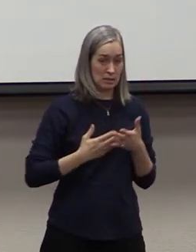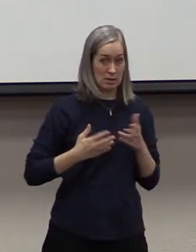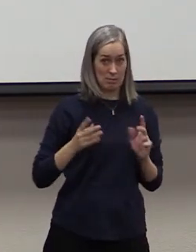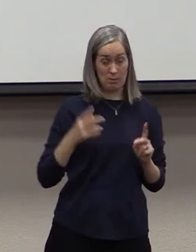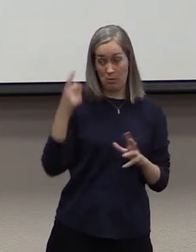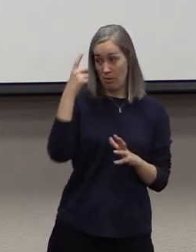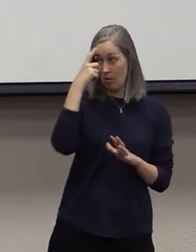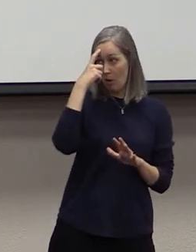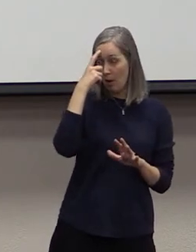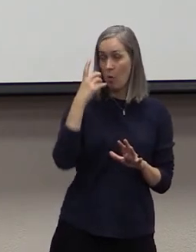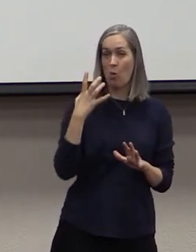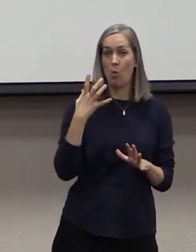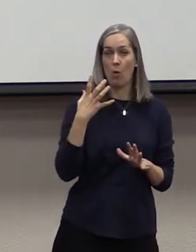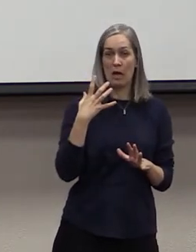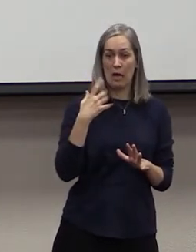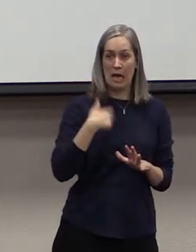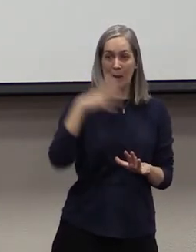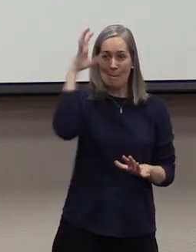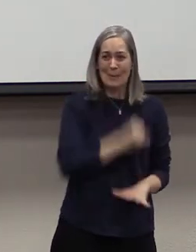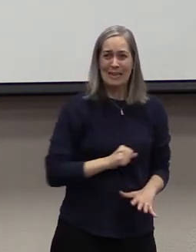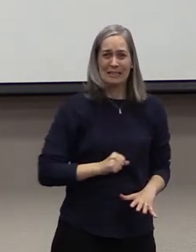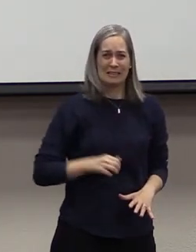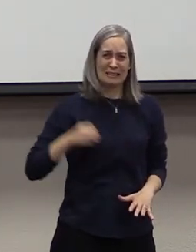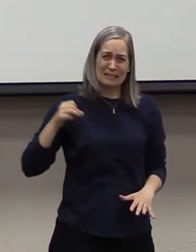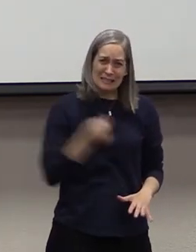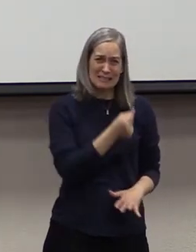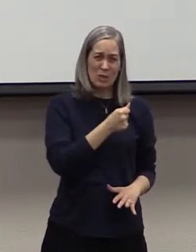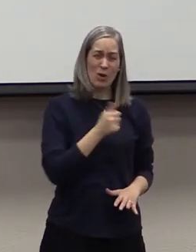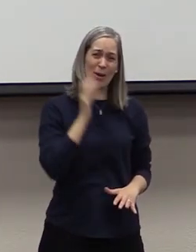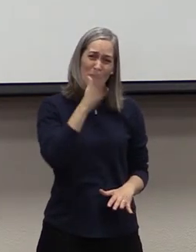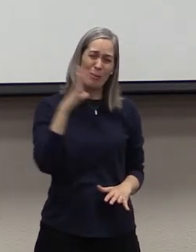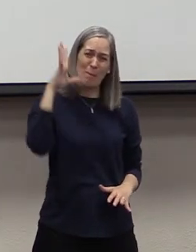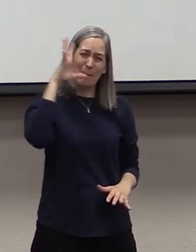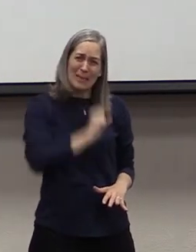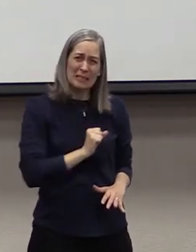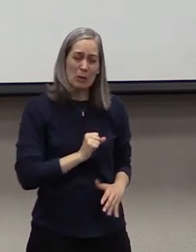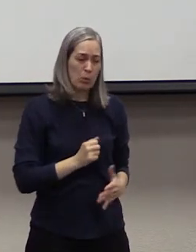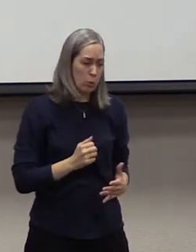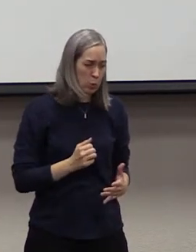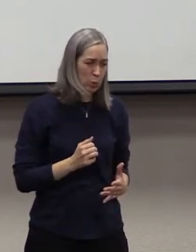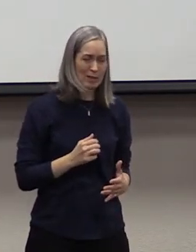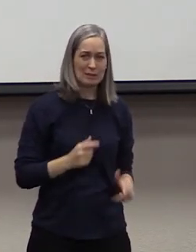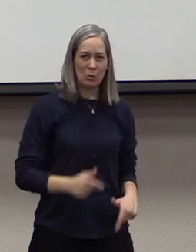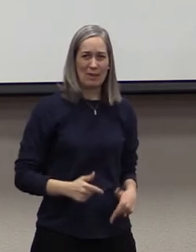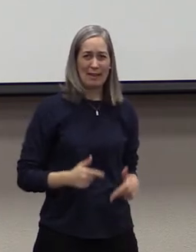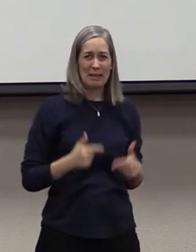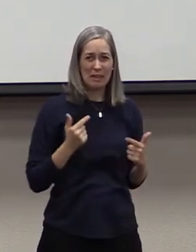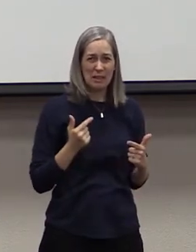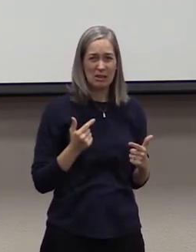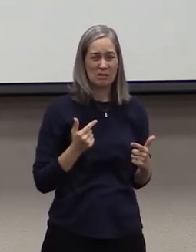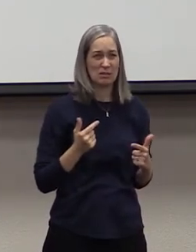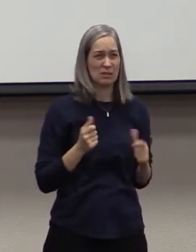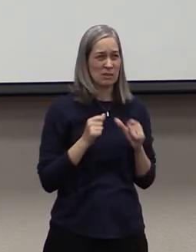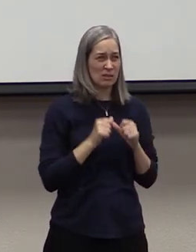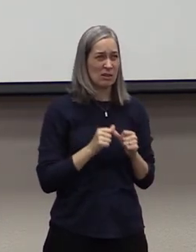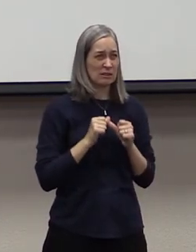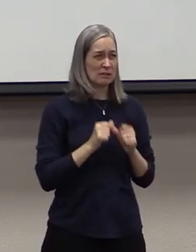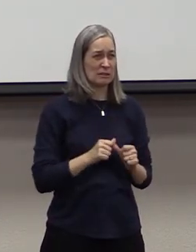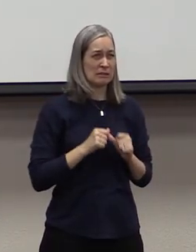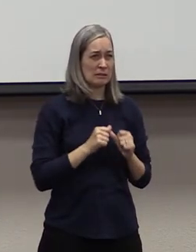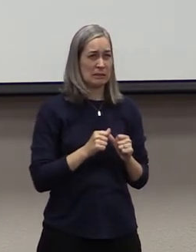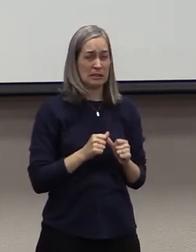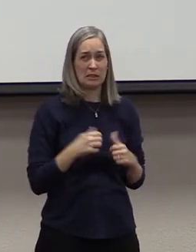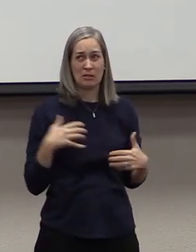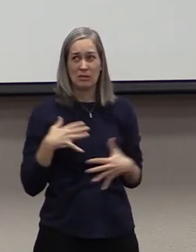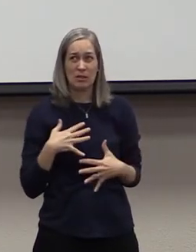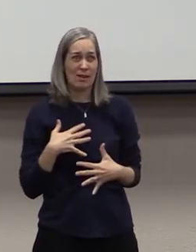thought that they had missed it, or that they were going to miss it. And so they lived their lives in this constant state of